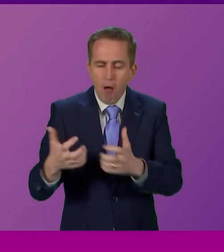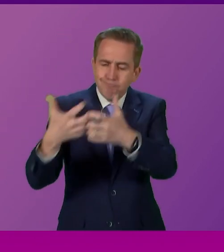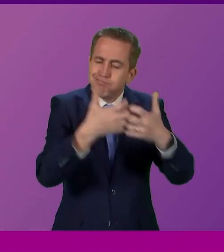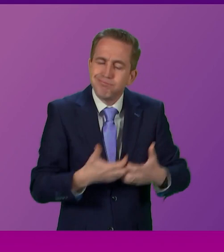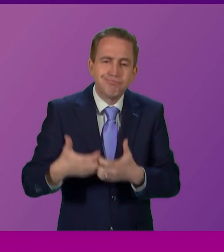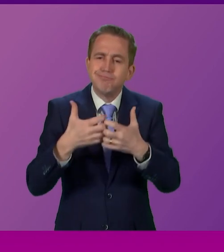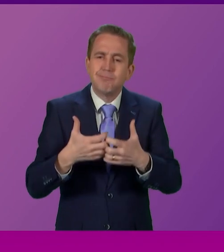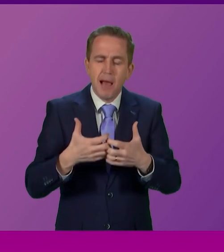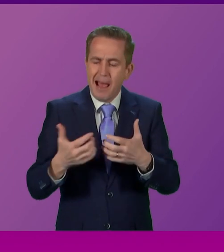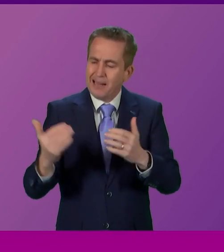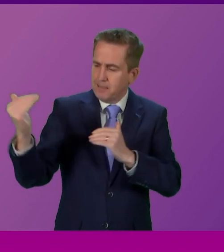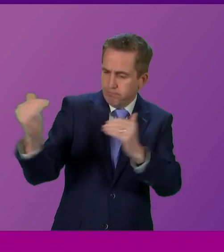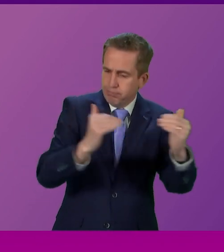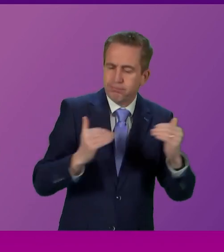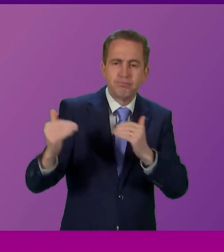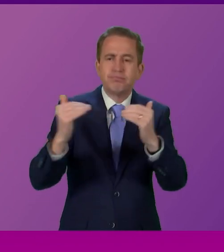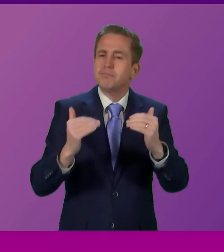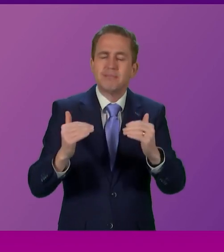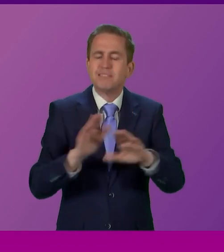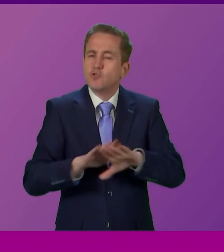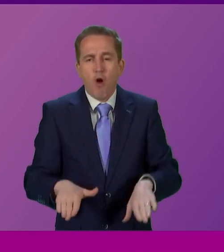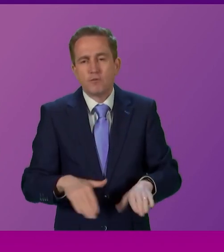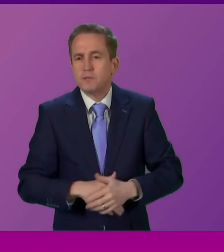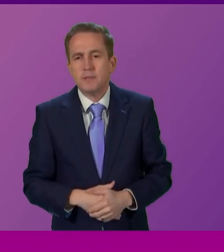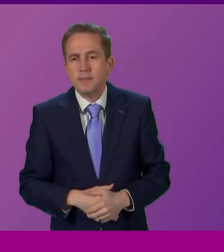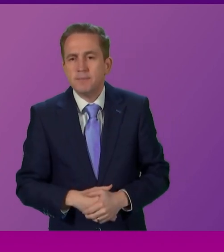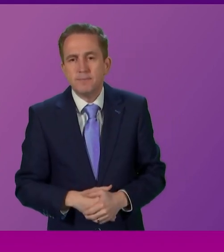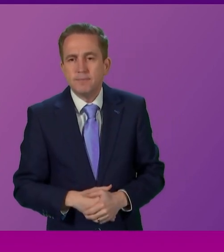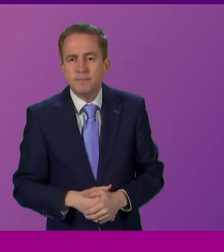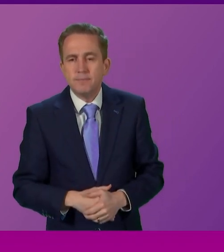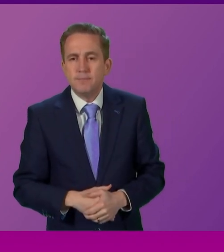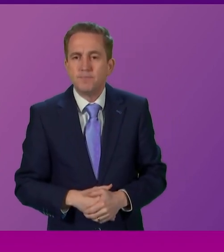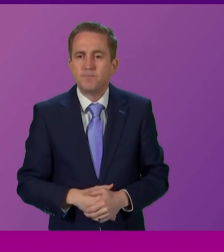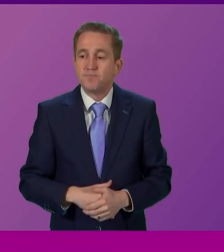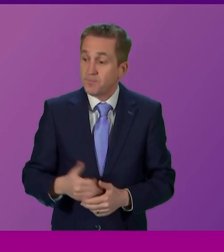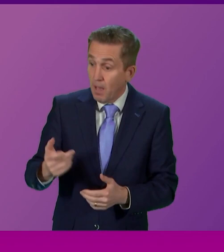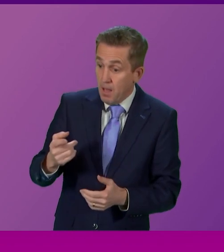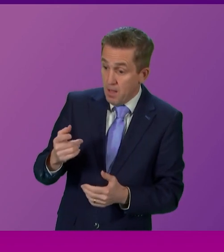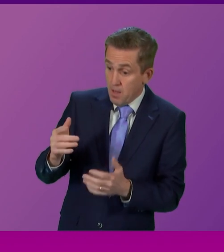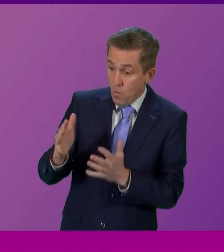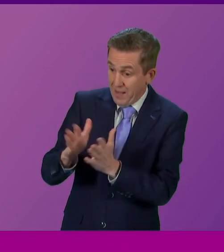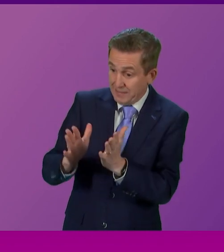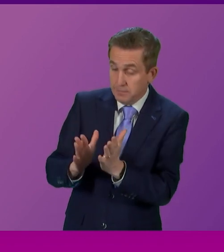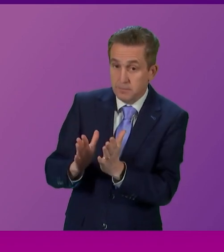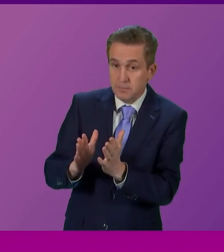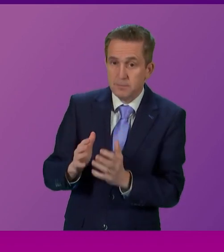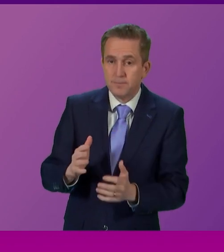which could concern us all immensely. How dare politicians that Scotland did